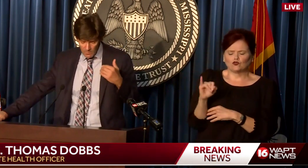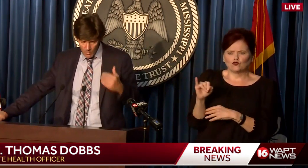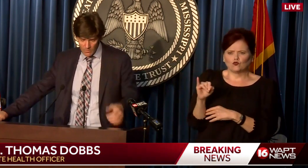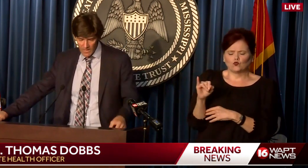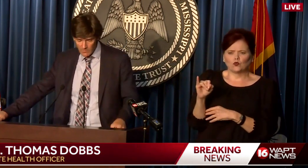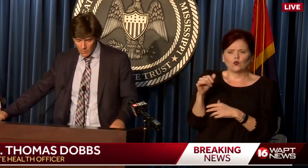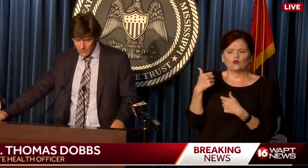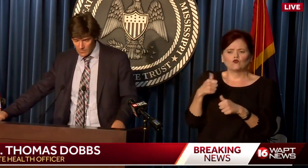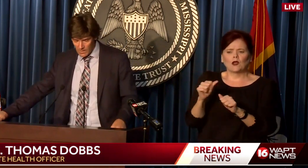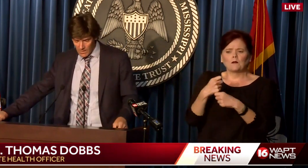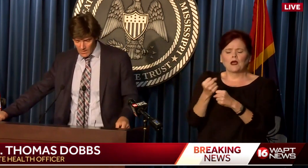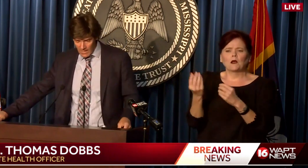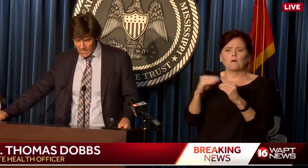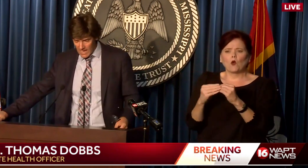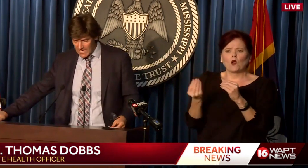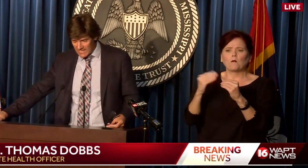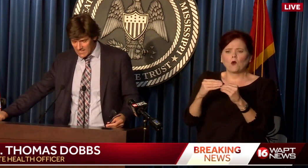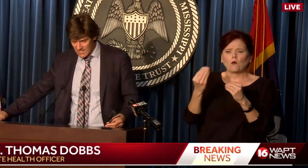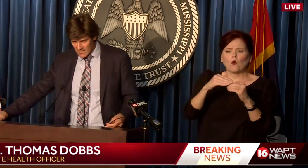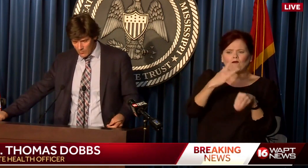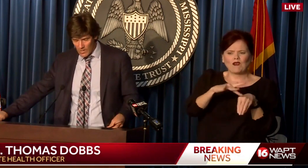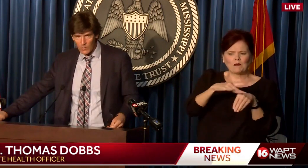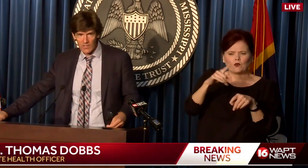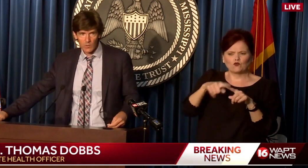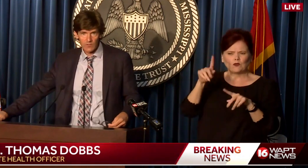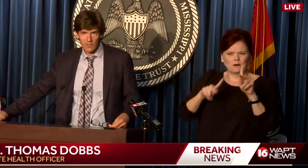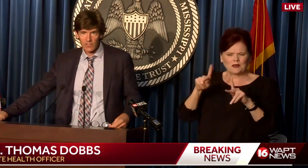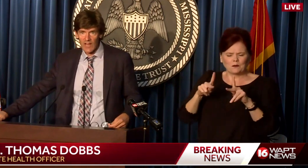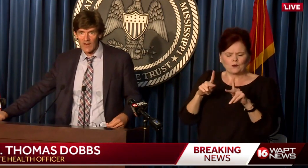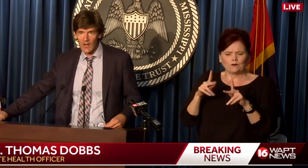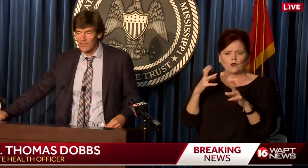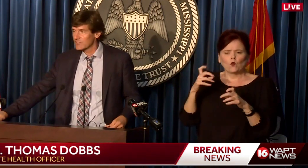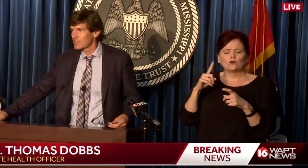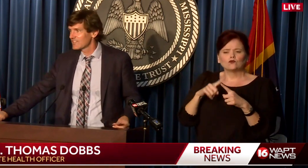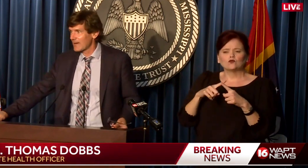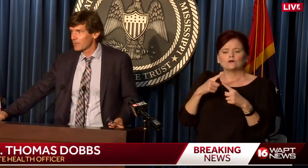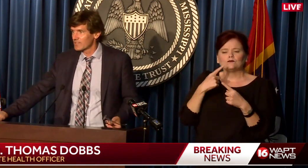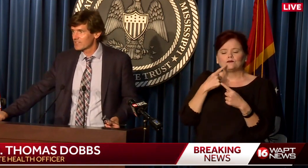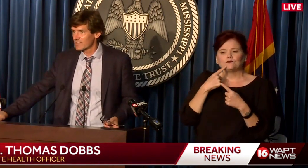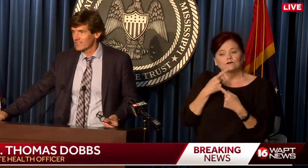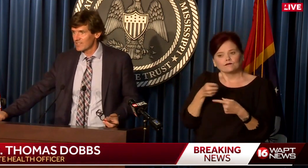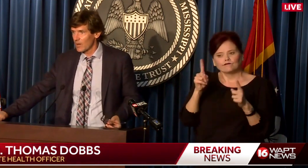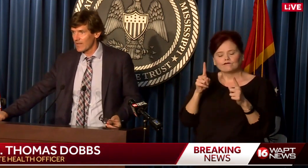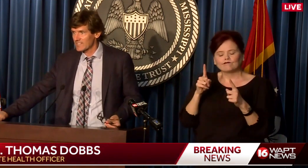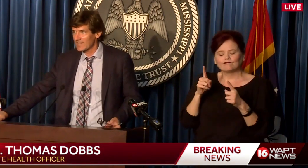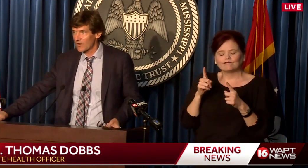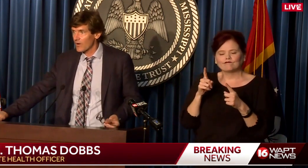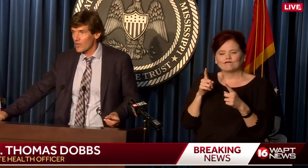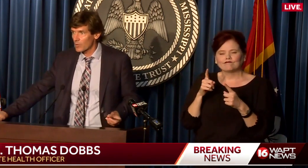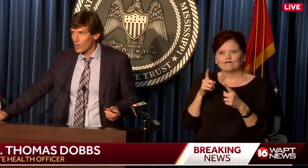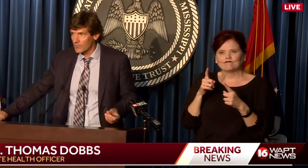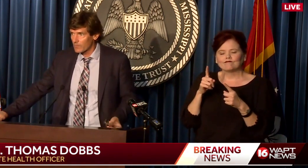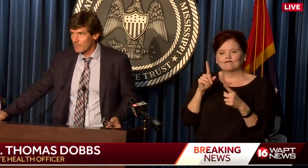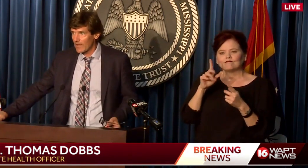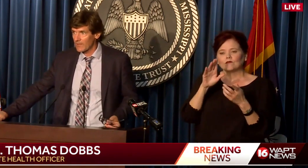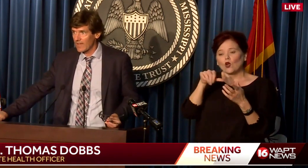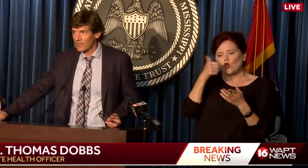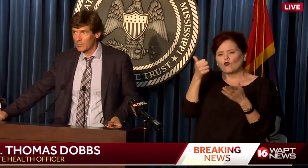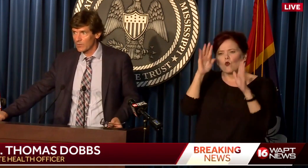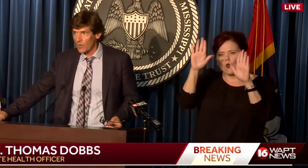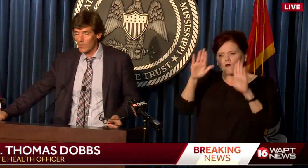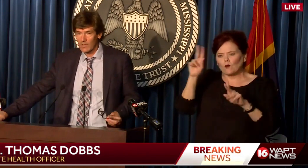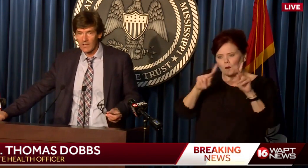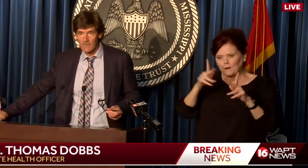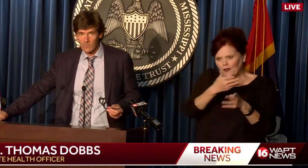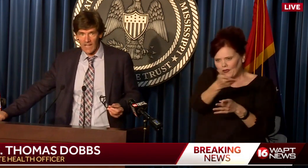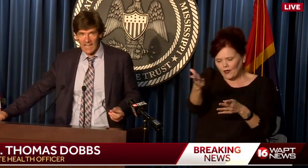to make that more and more available. And I'd like to just give one quick sort of a shout-out. This is an example. This isn't, you know, I'm not saying there are other wonderful people out